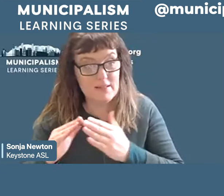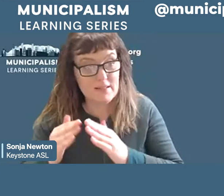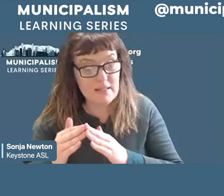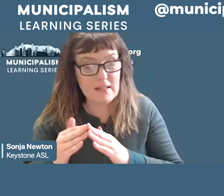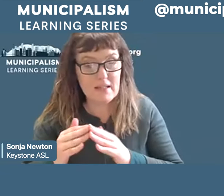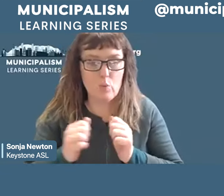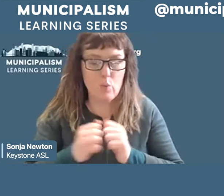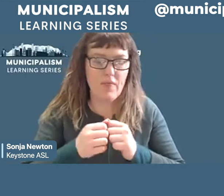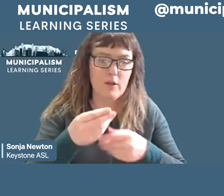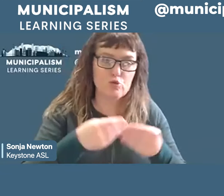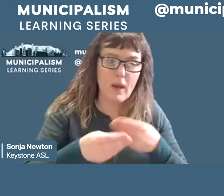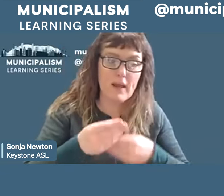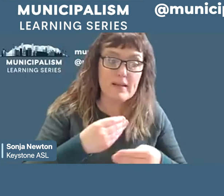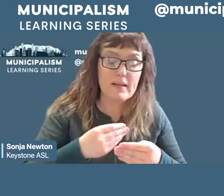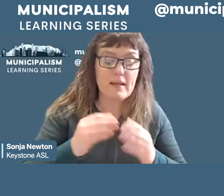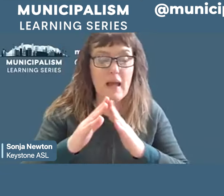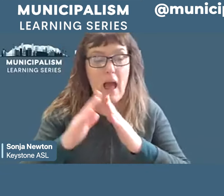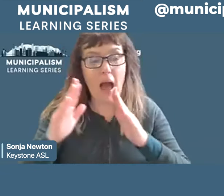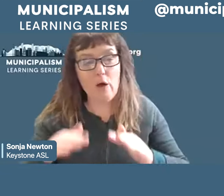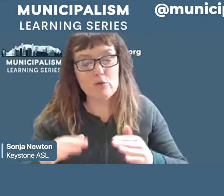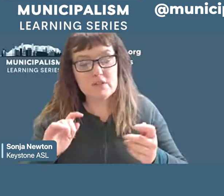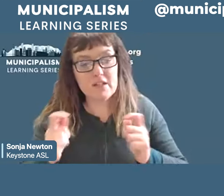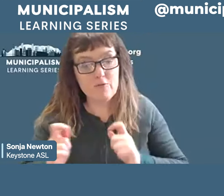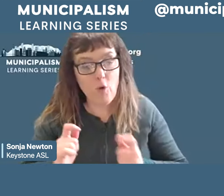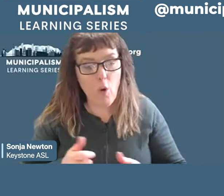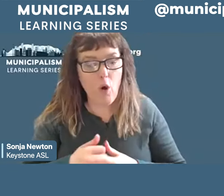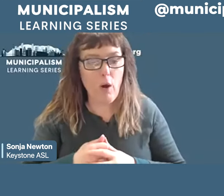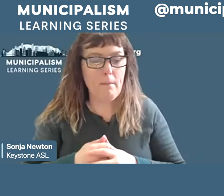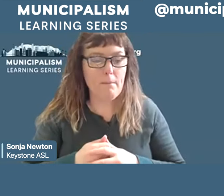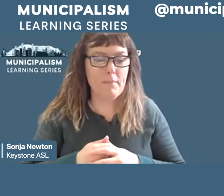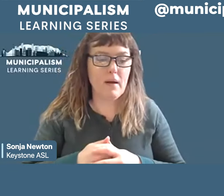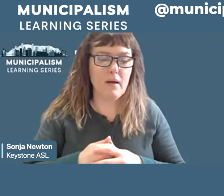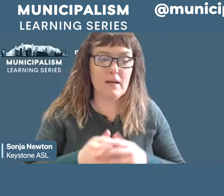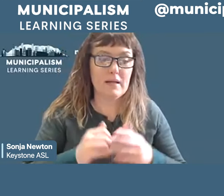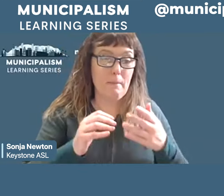housing reform, municipal milk supply, and education.